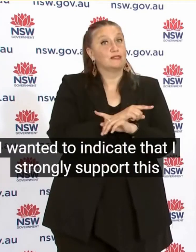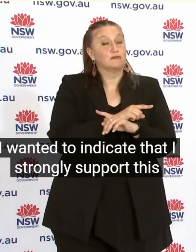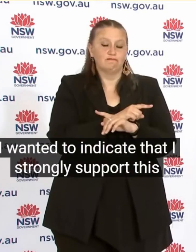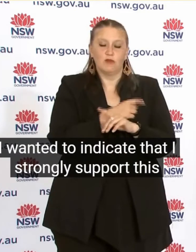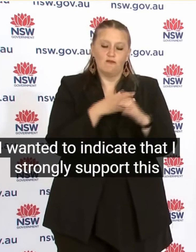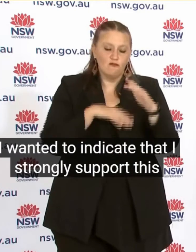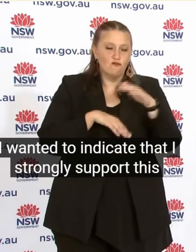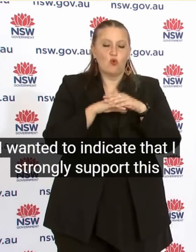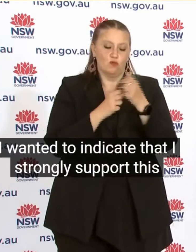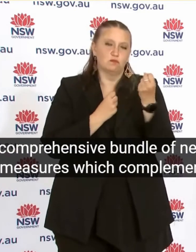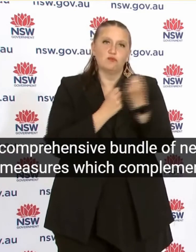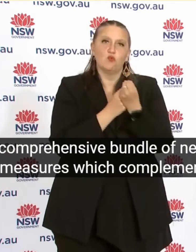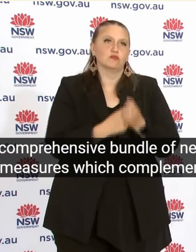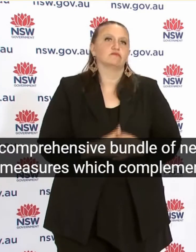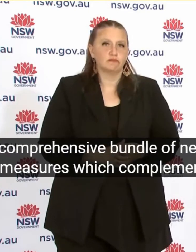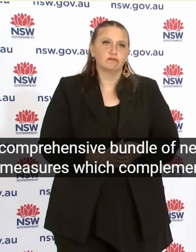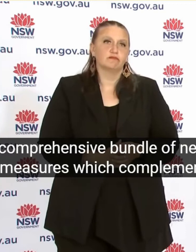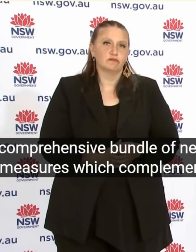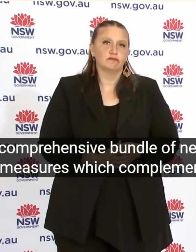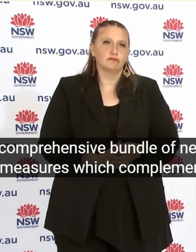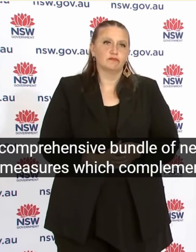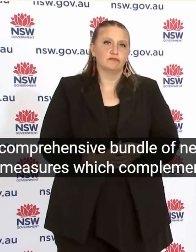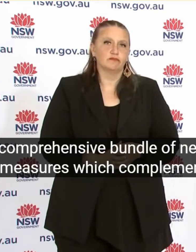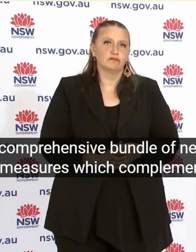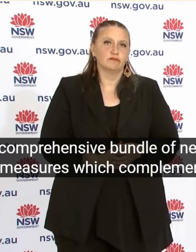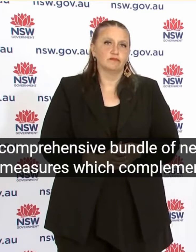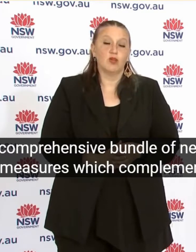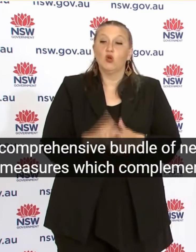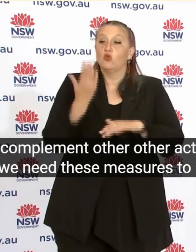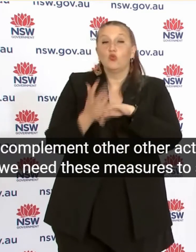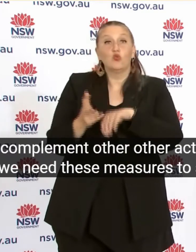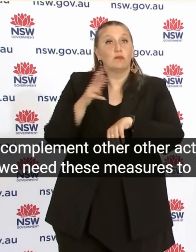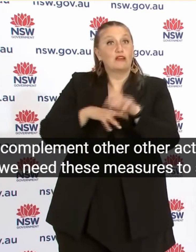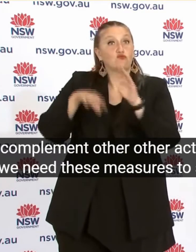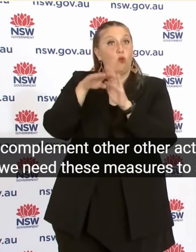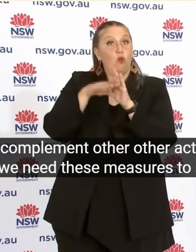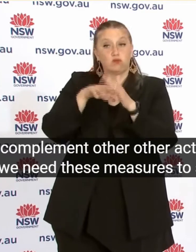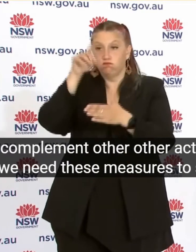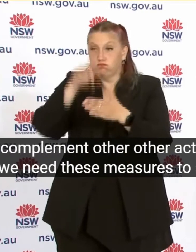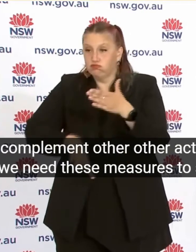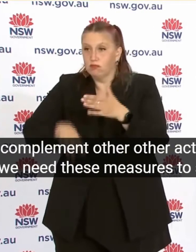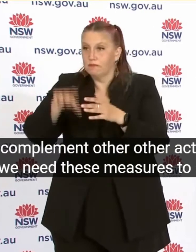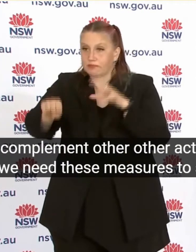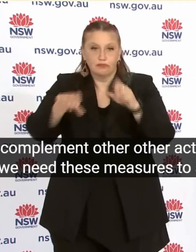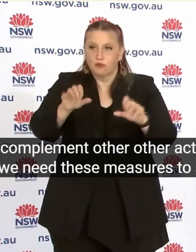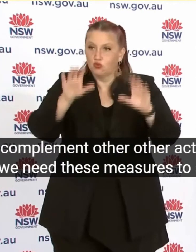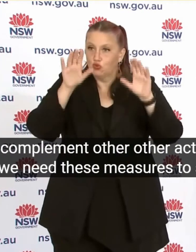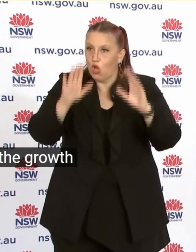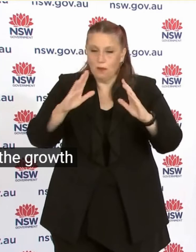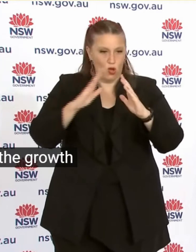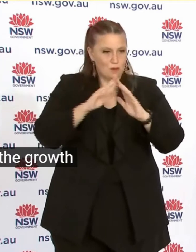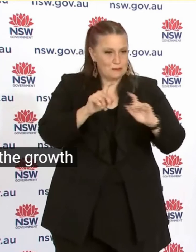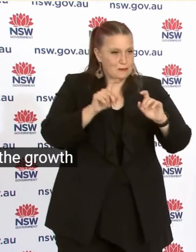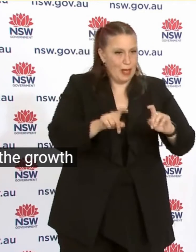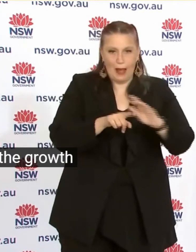Which complement Other actions We need these Measures To slow the growth Of this escalating Outbreak